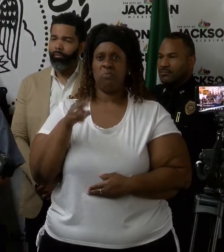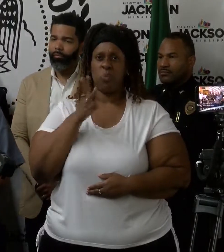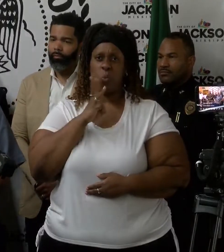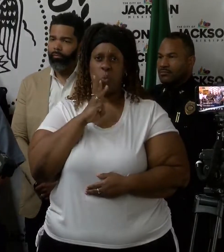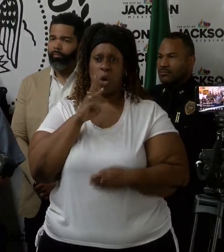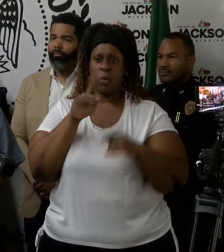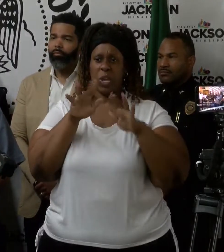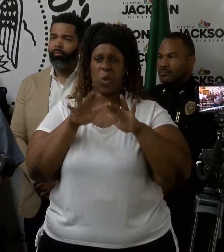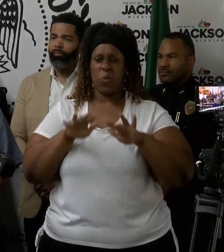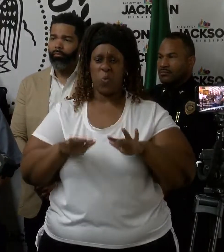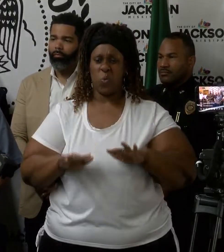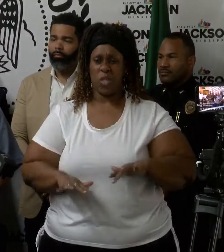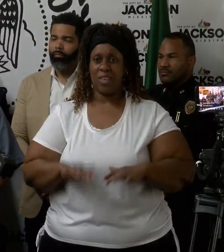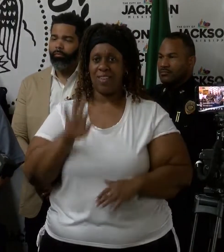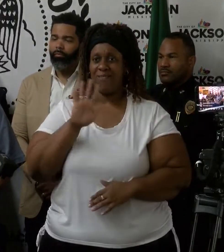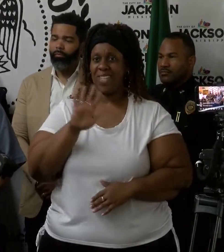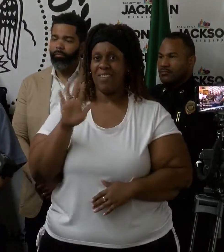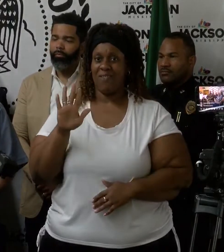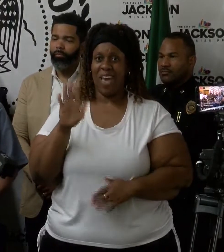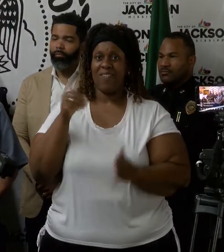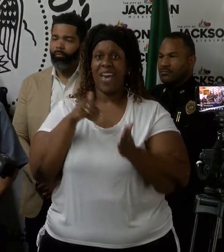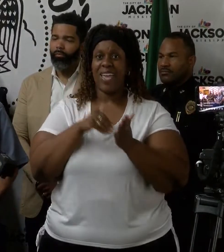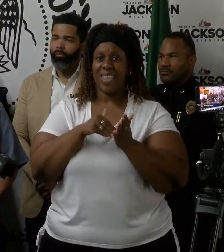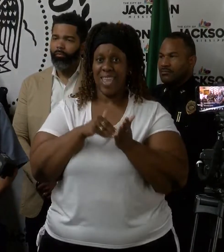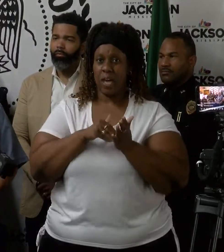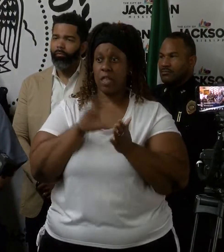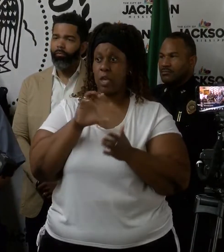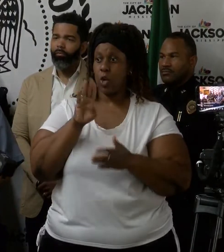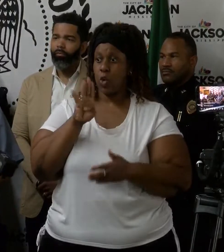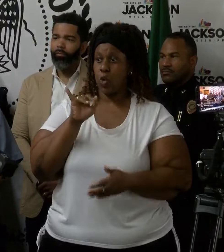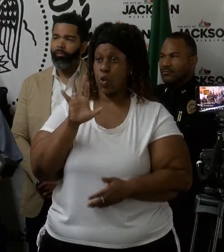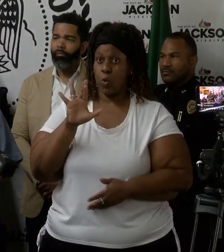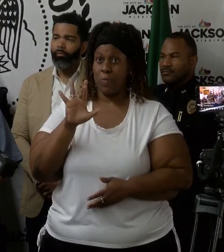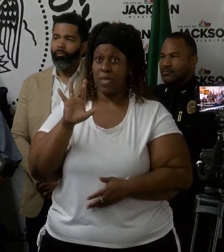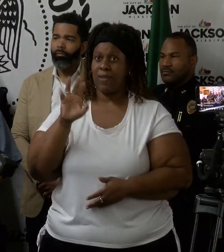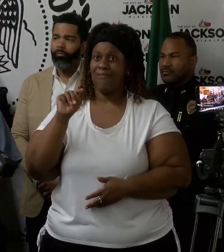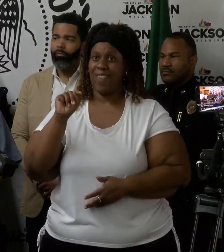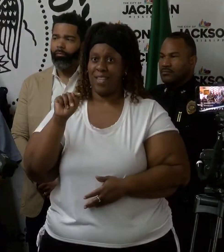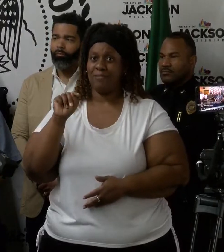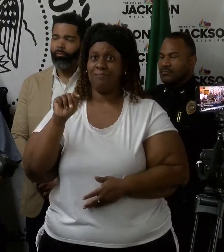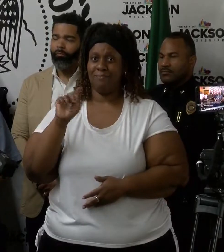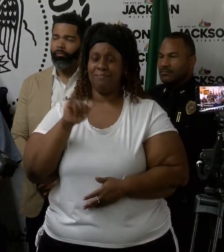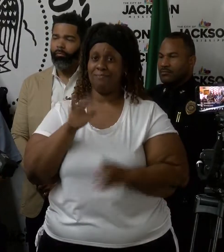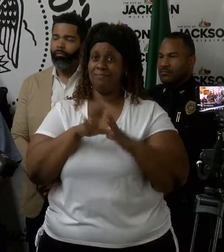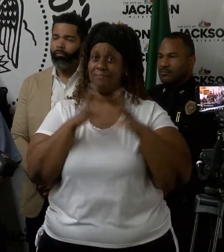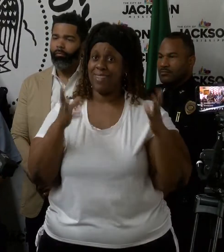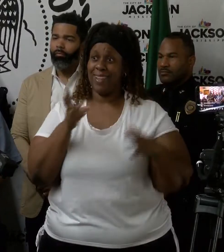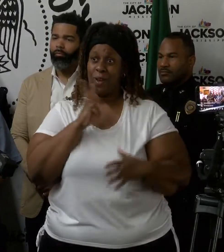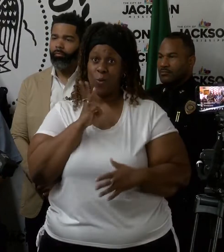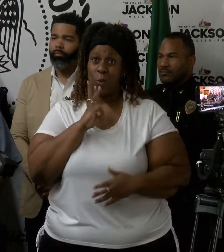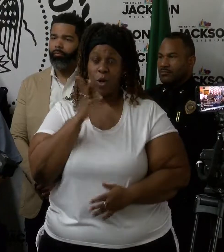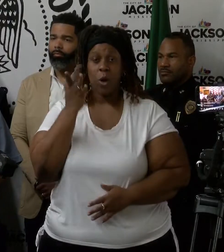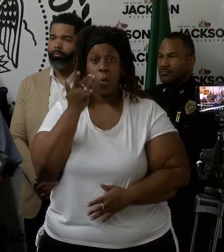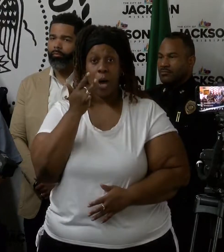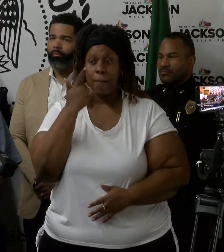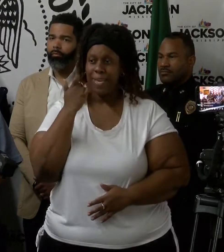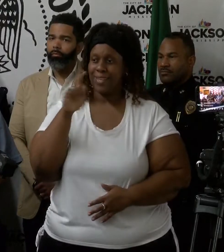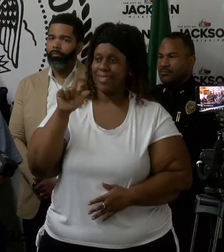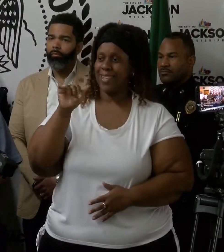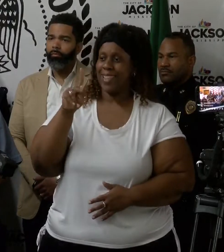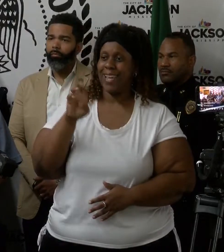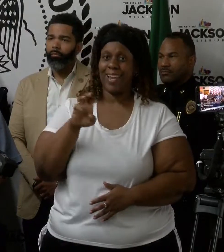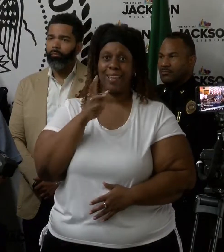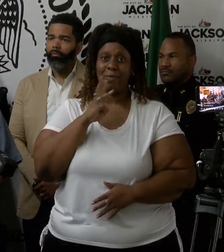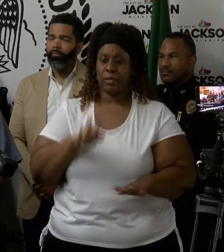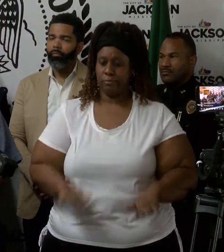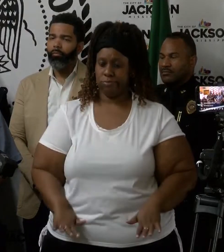,000 cubic feet per second. That's a lot of water. We have to do that because the lake was continuing to